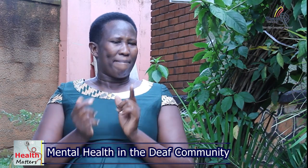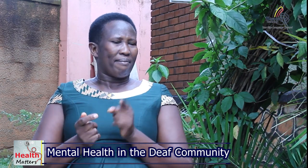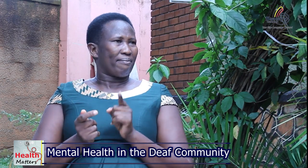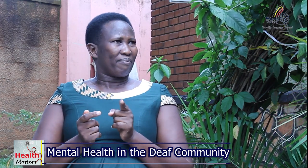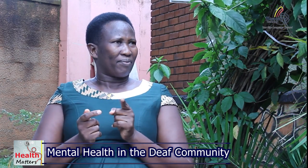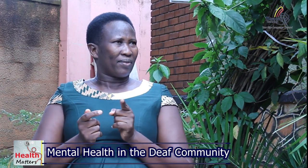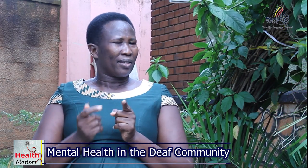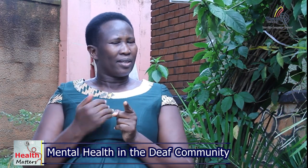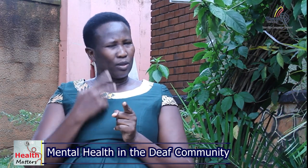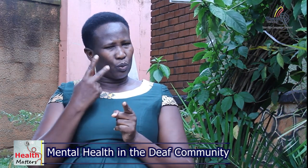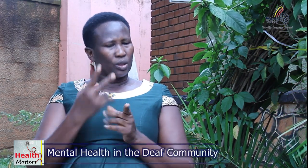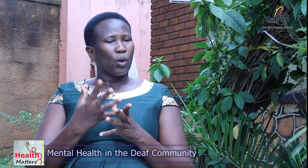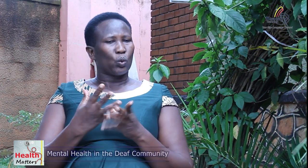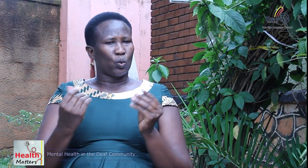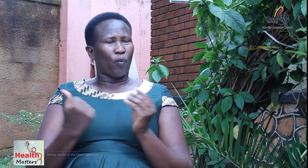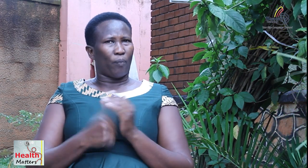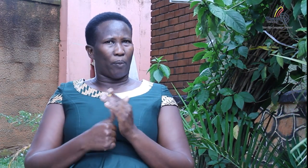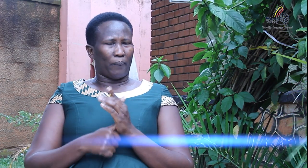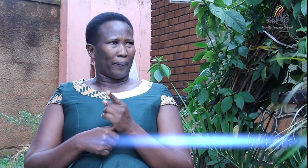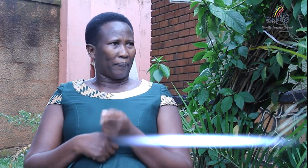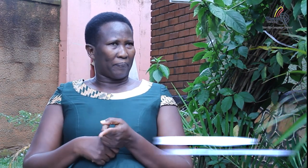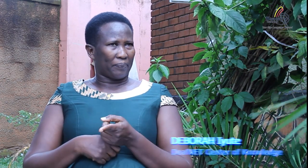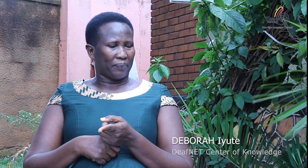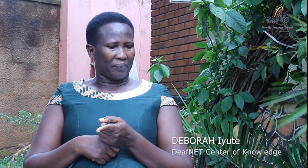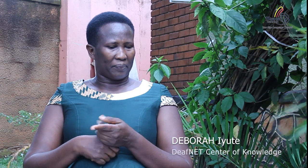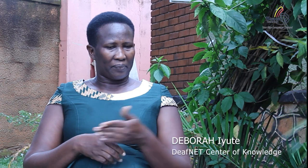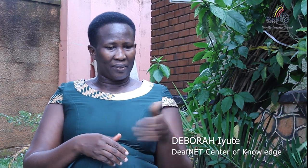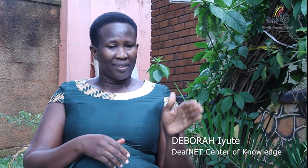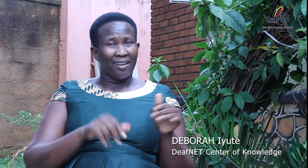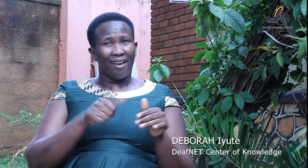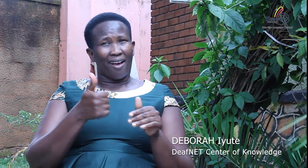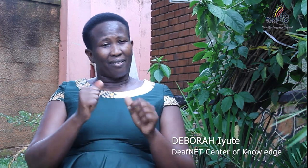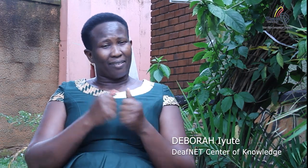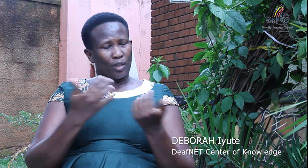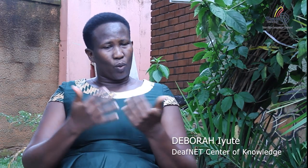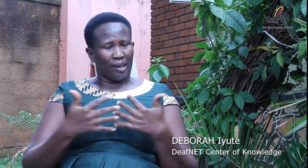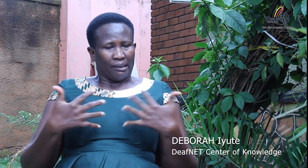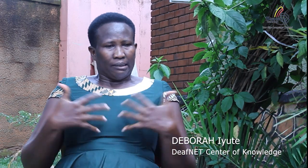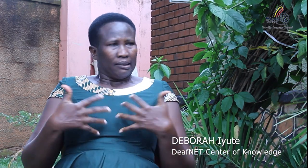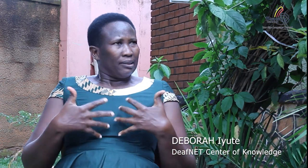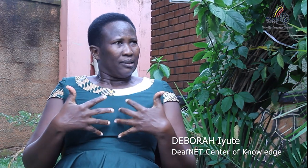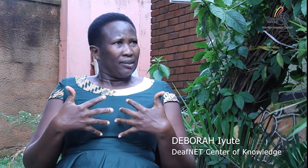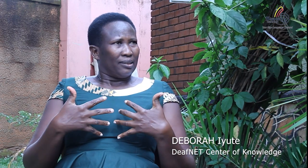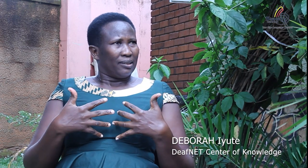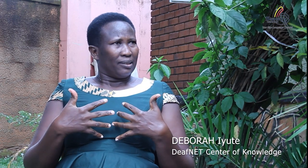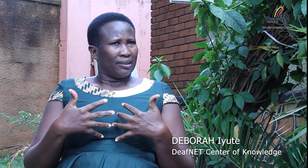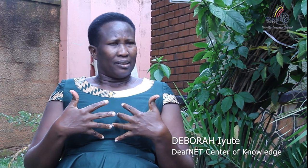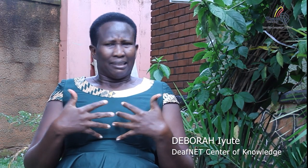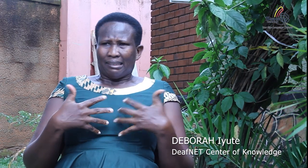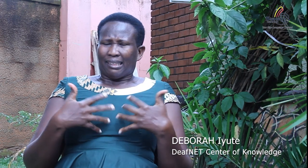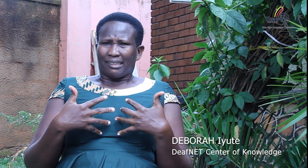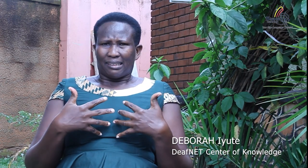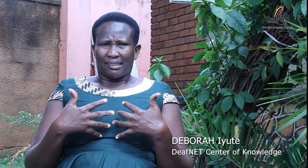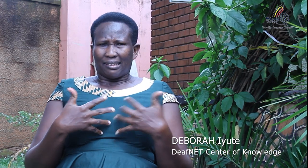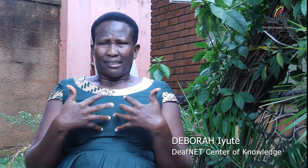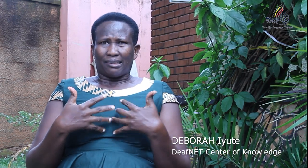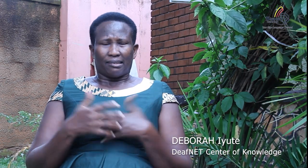these children this is a gap we need to solve this problem and also another thing is fear anxiety